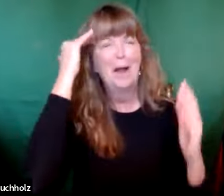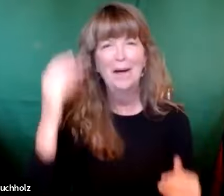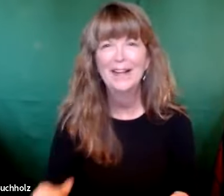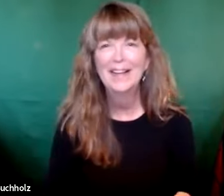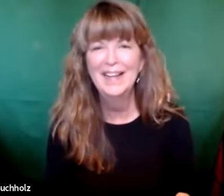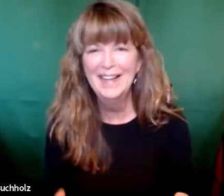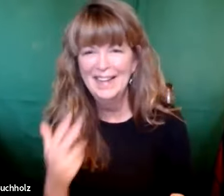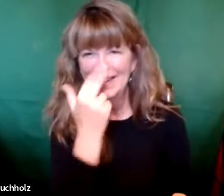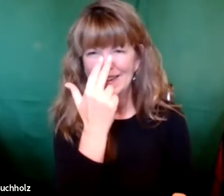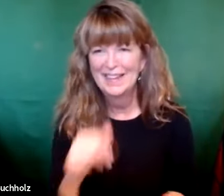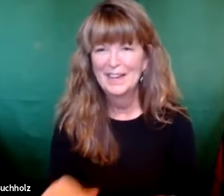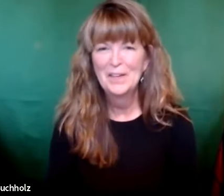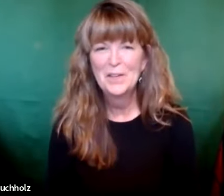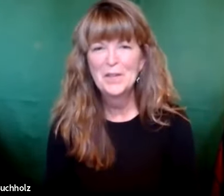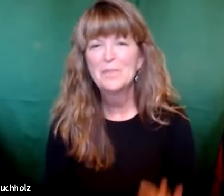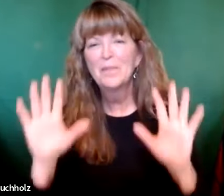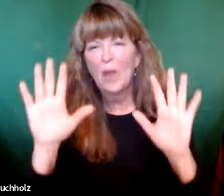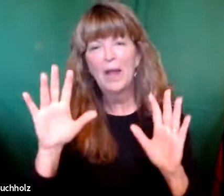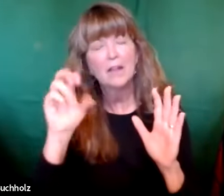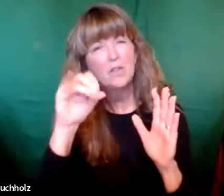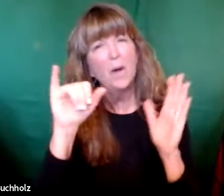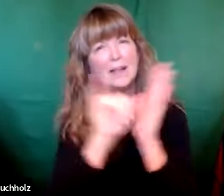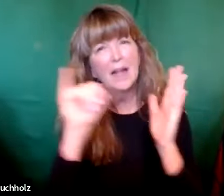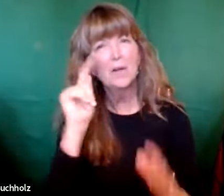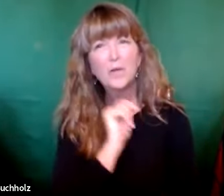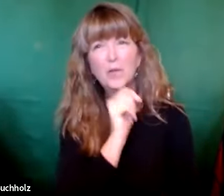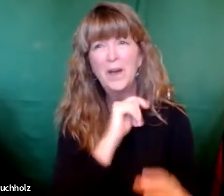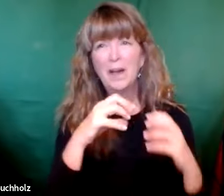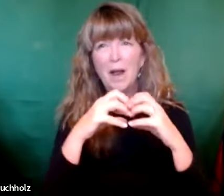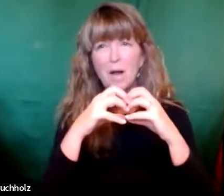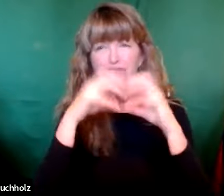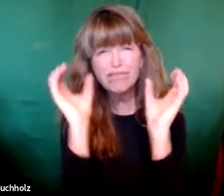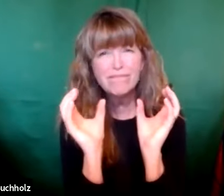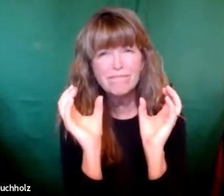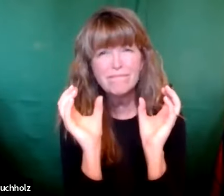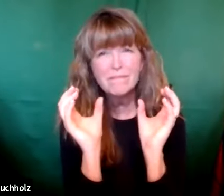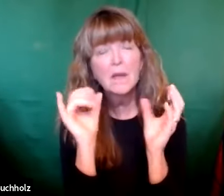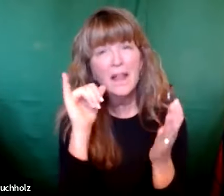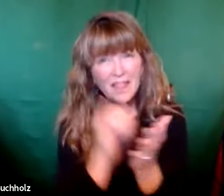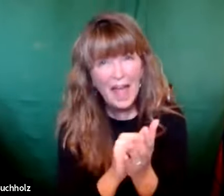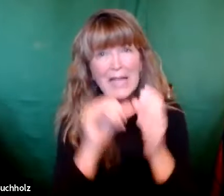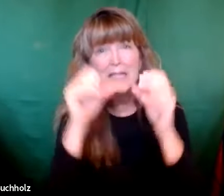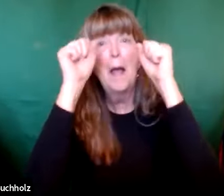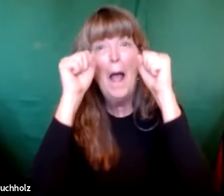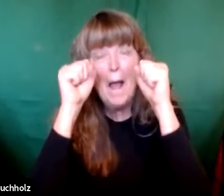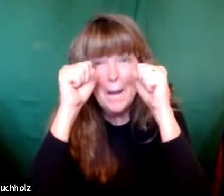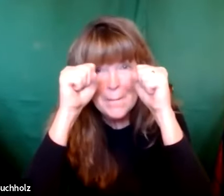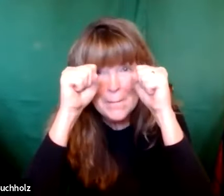wrong guy. never know. Maybe you're going to swap husbands unintentionally. But it's just kind of cool that